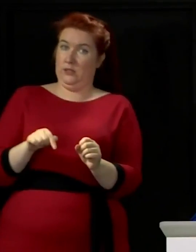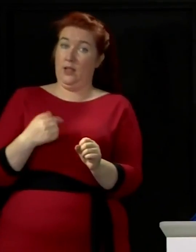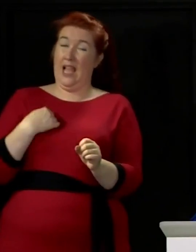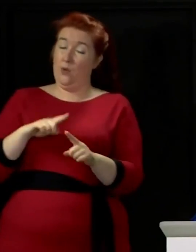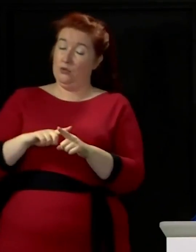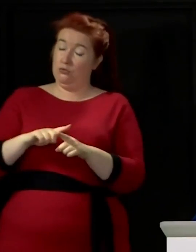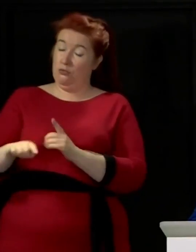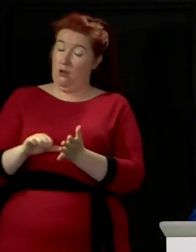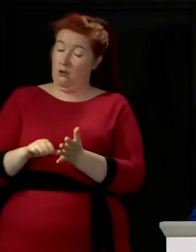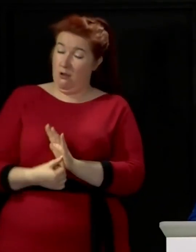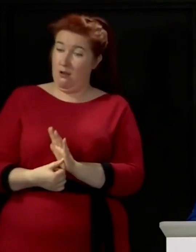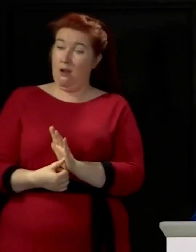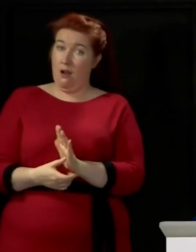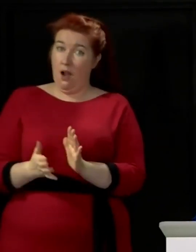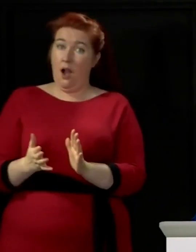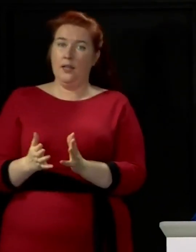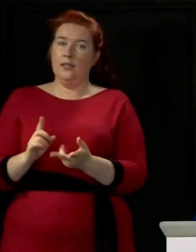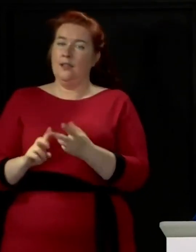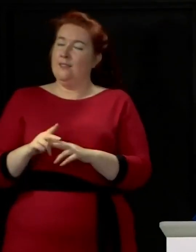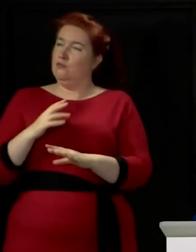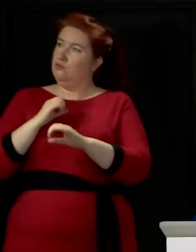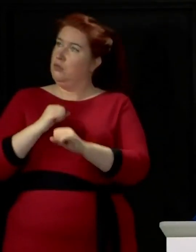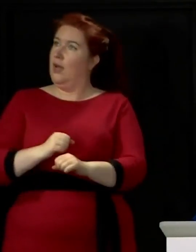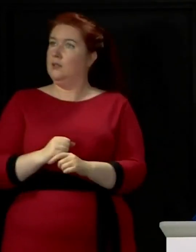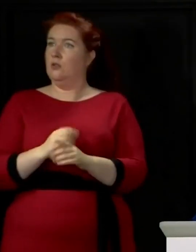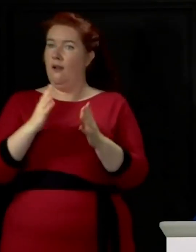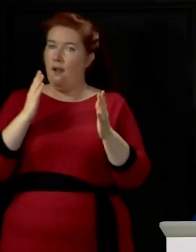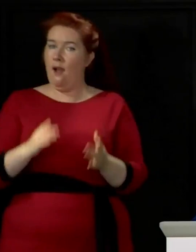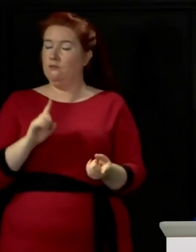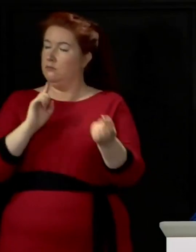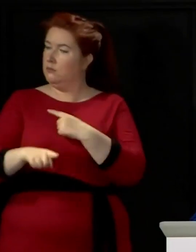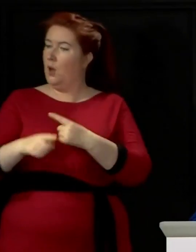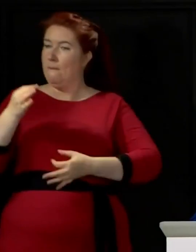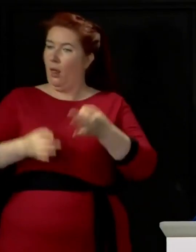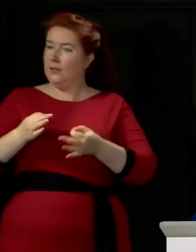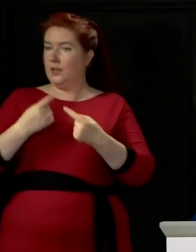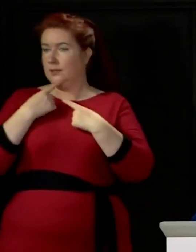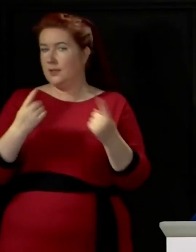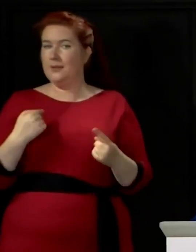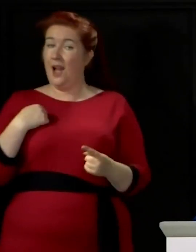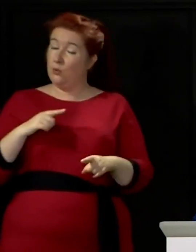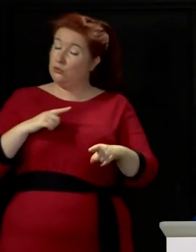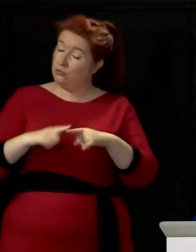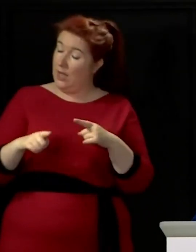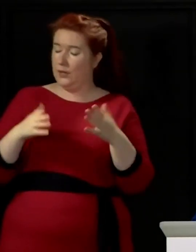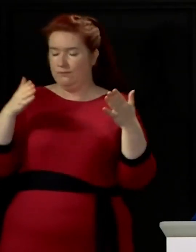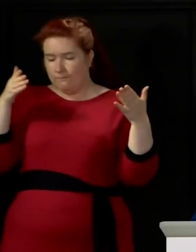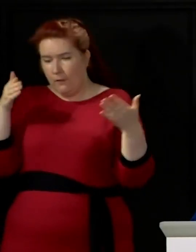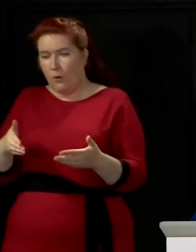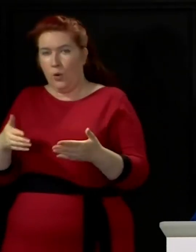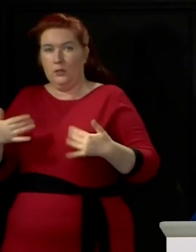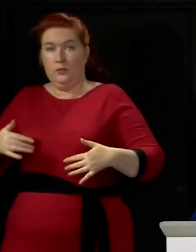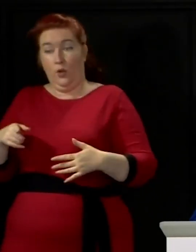hardest, except when I'm dragged into having to respond to absurd politicised statements, I'm going to try my hardest just to focus